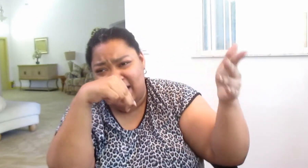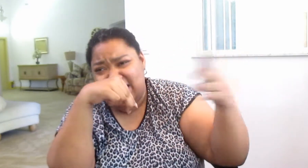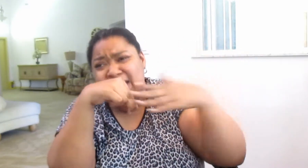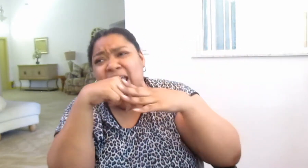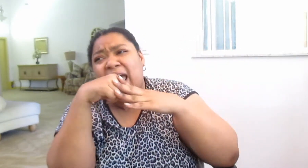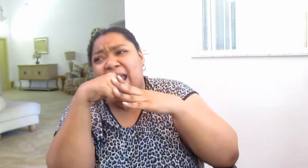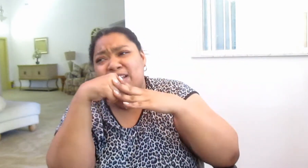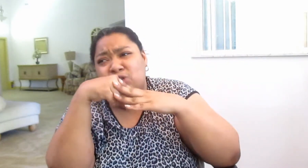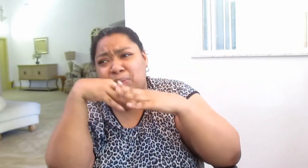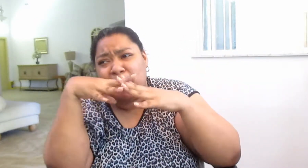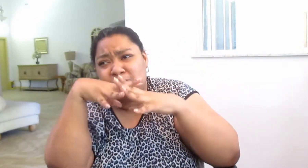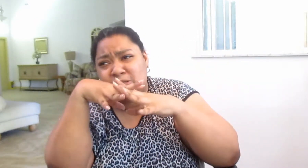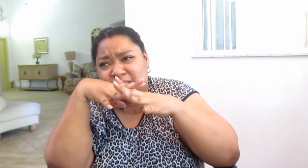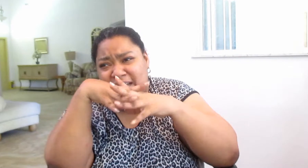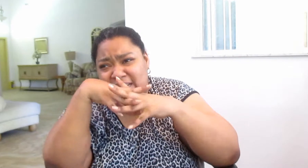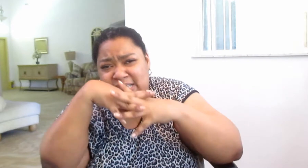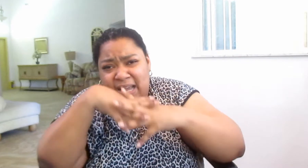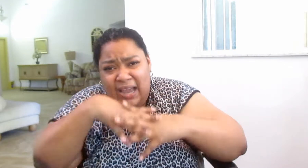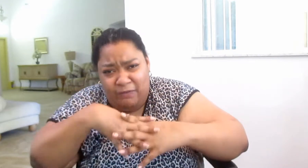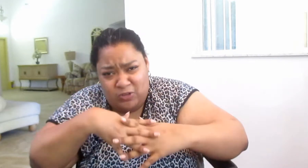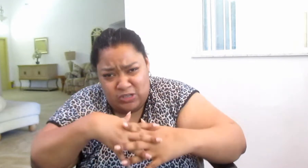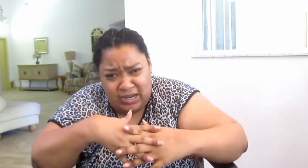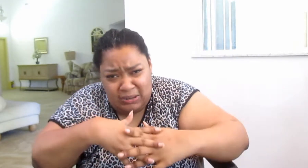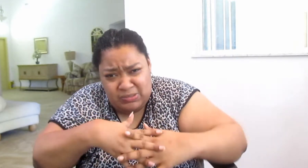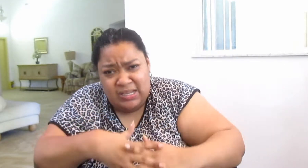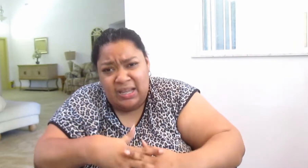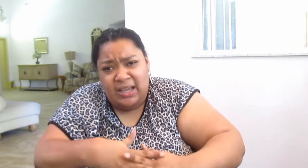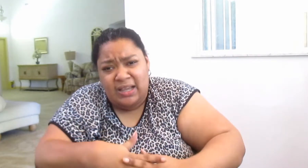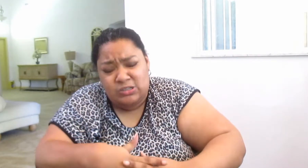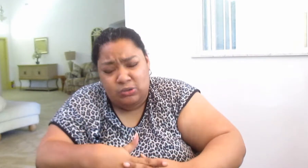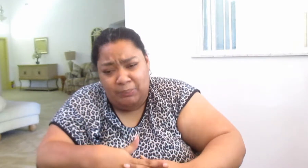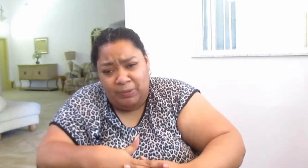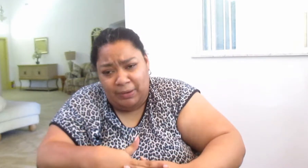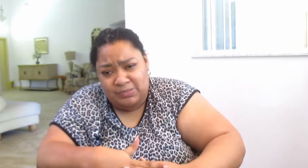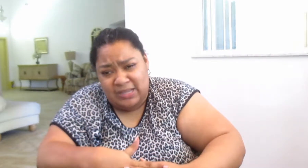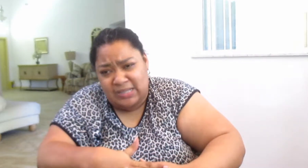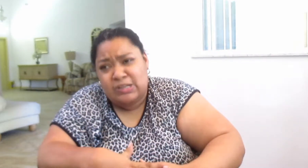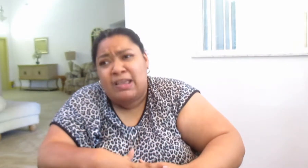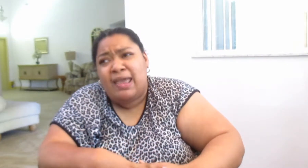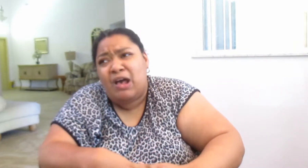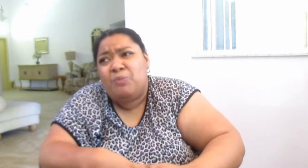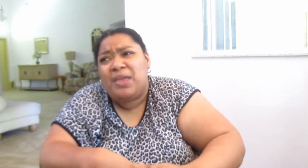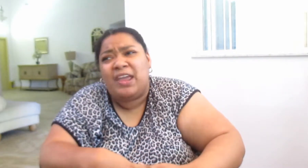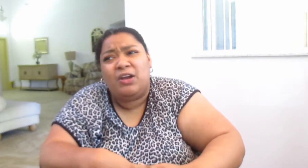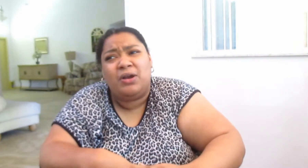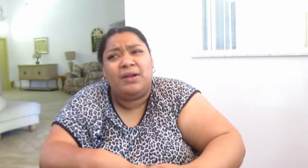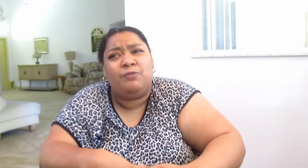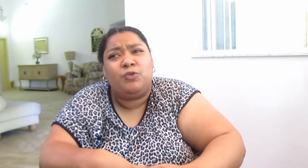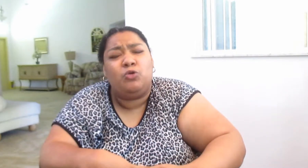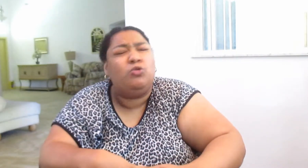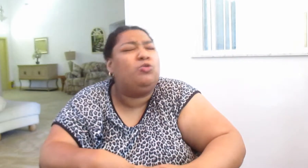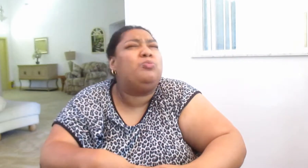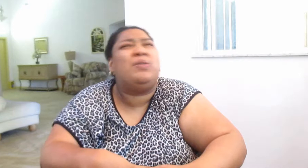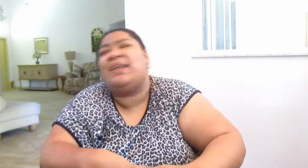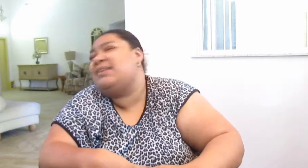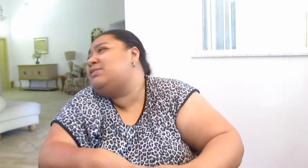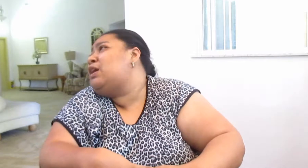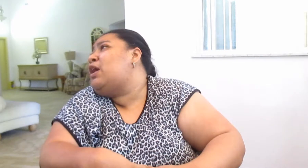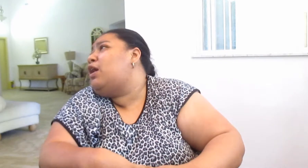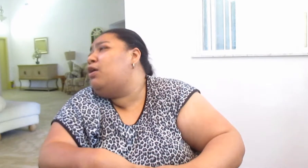is. And his grandpa says, after she comes, his grandpa says, he'll be here in a few minutes. Oh,